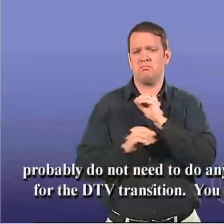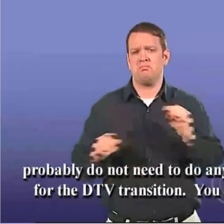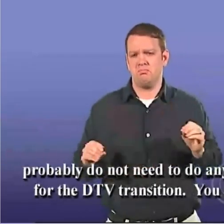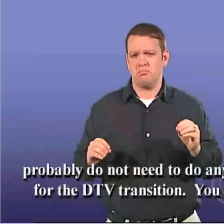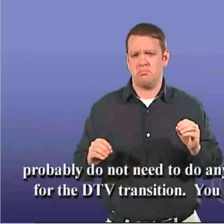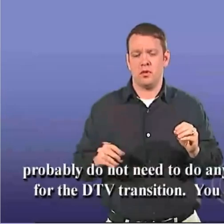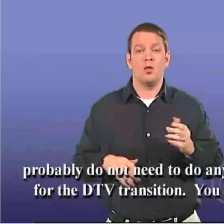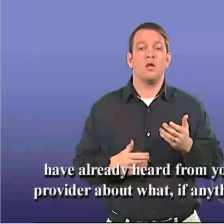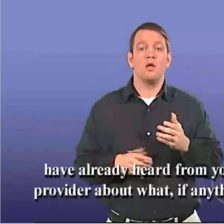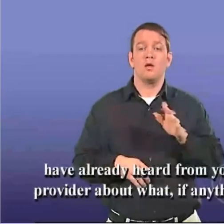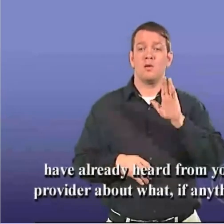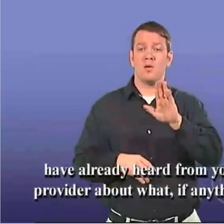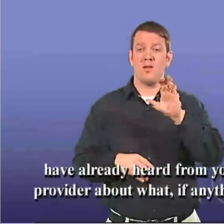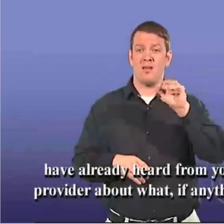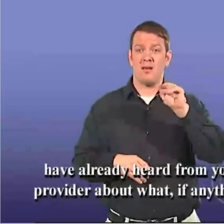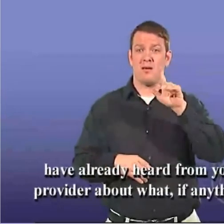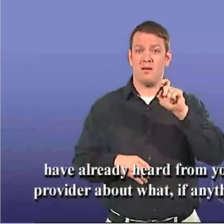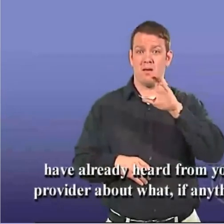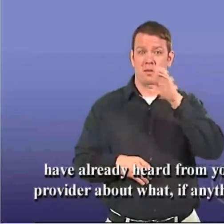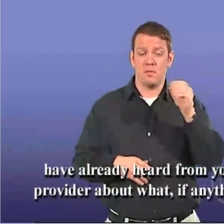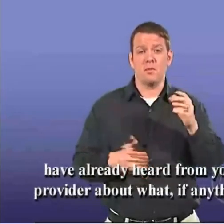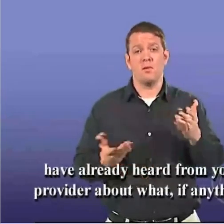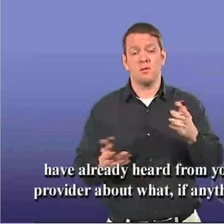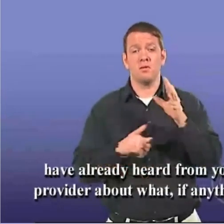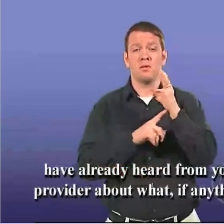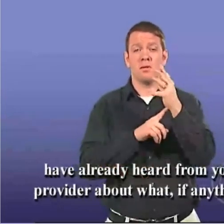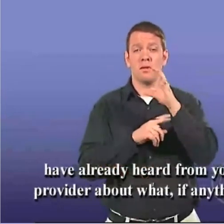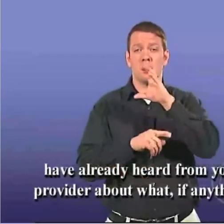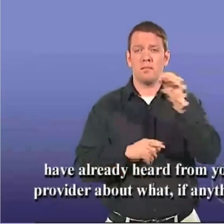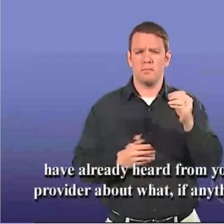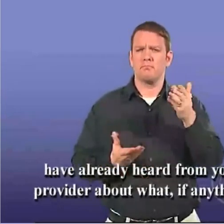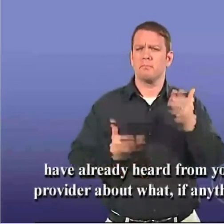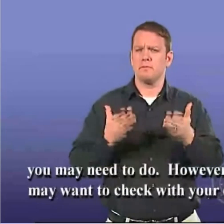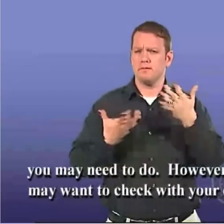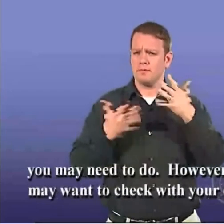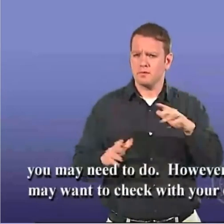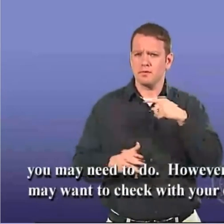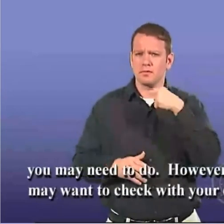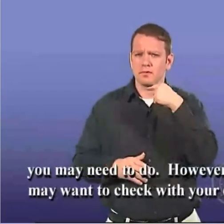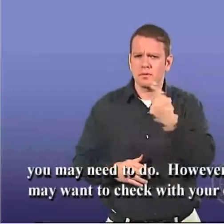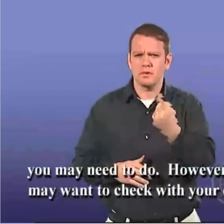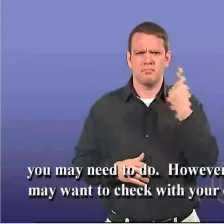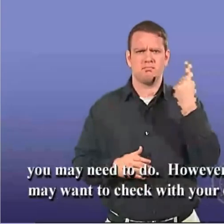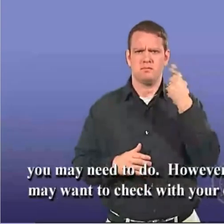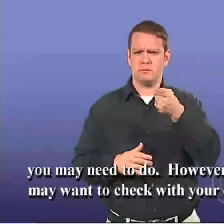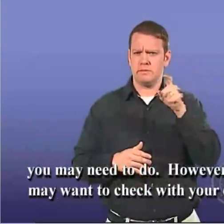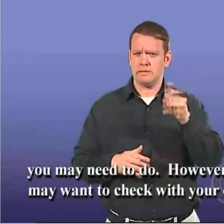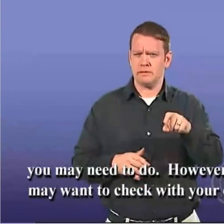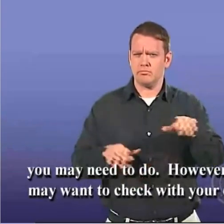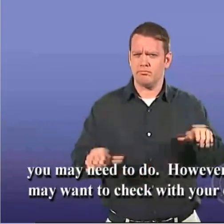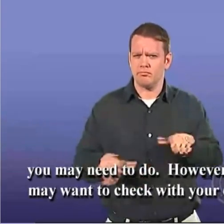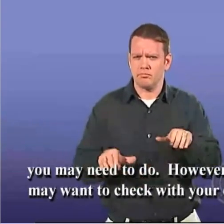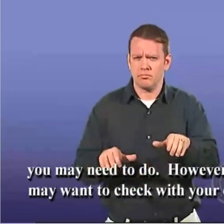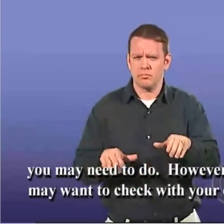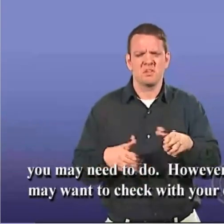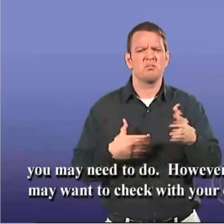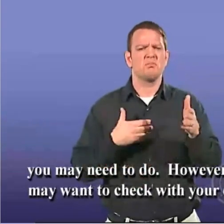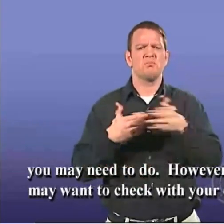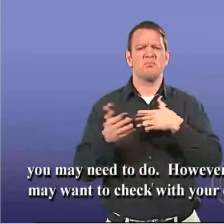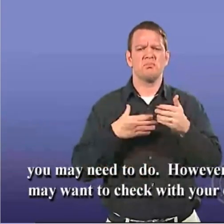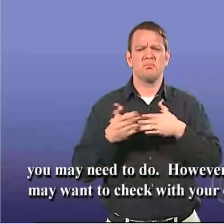You may have already heard from your provider about what, if anything, you may need to do. However, you may want